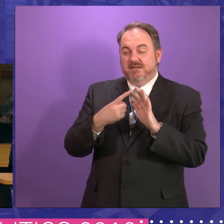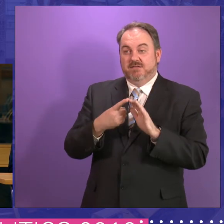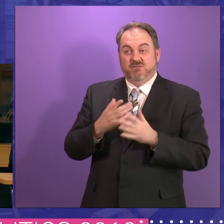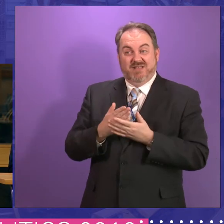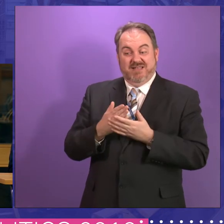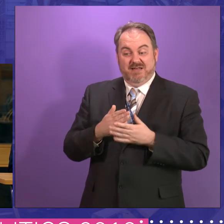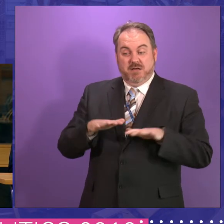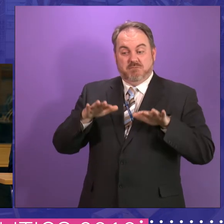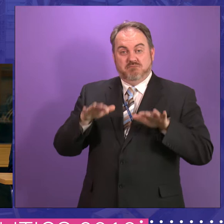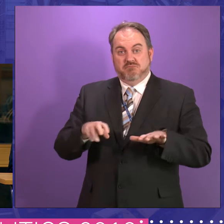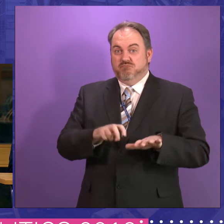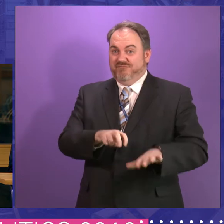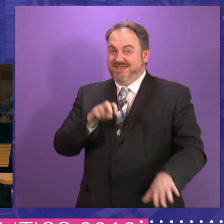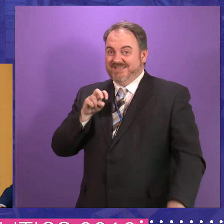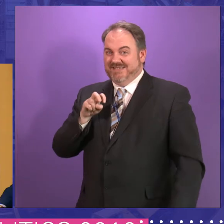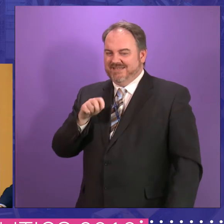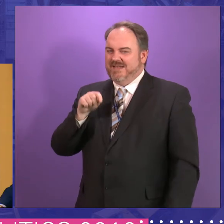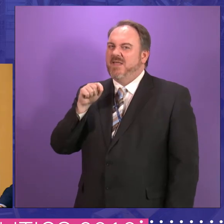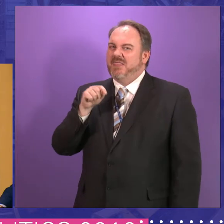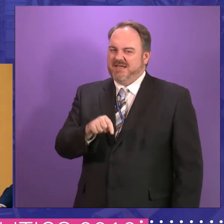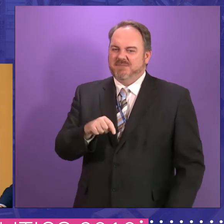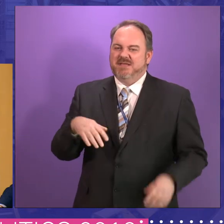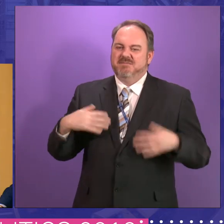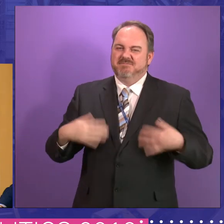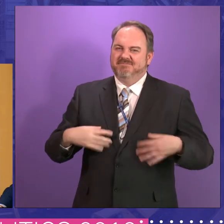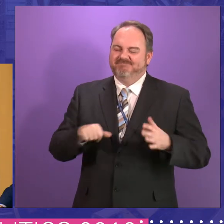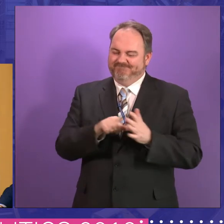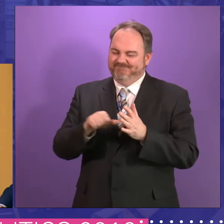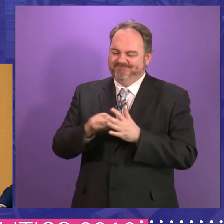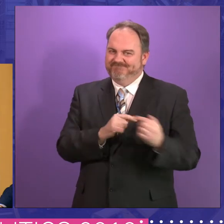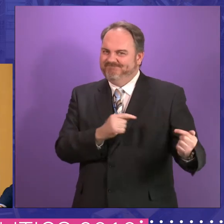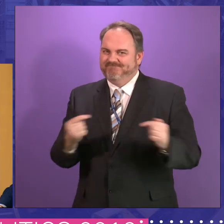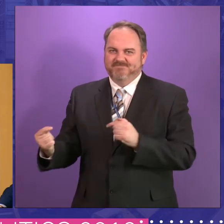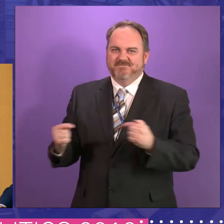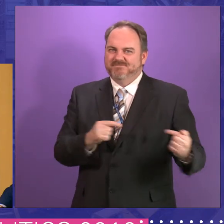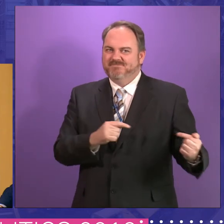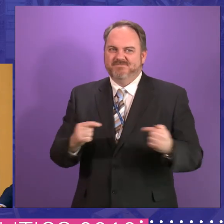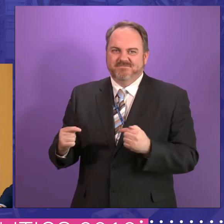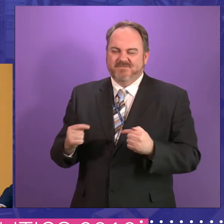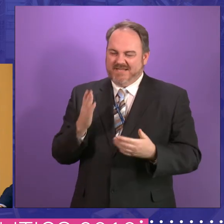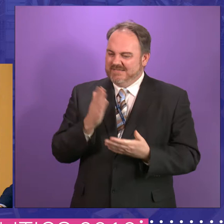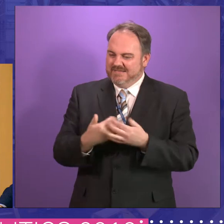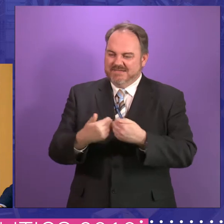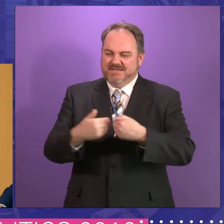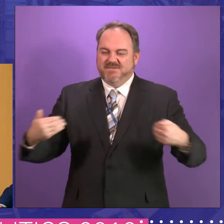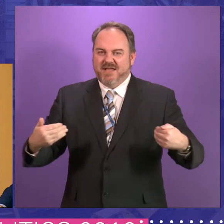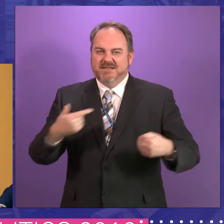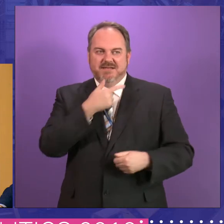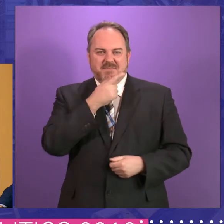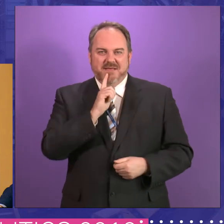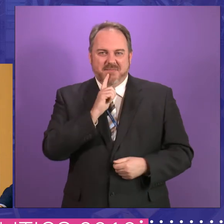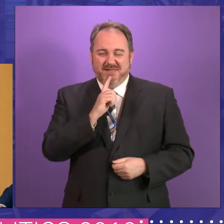has been one of the most divisive issues I've known in my whole life, whether in or outside politics.